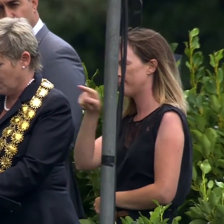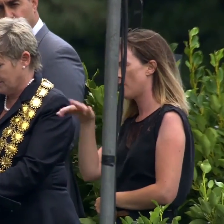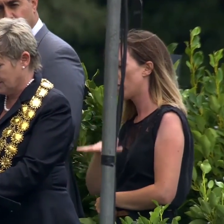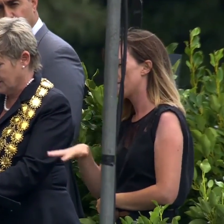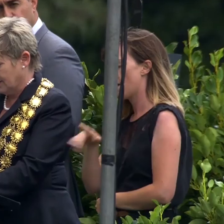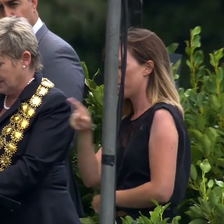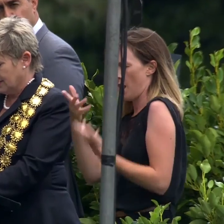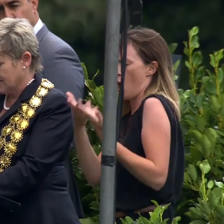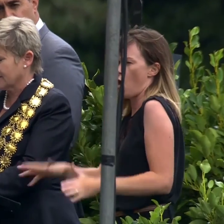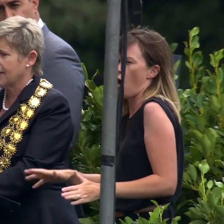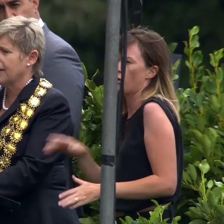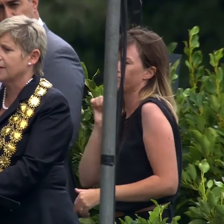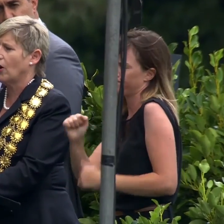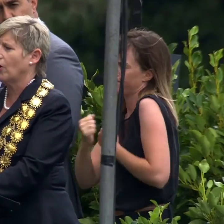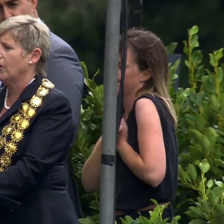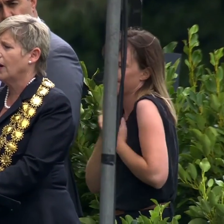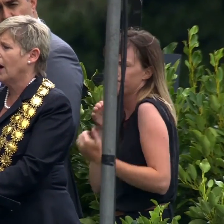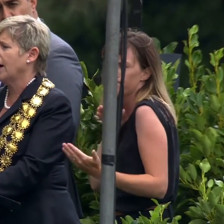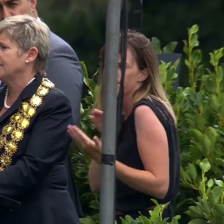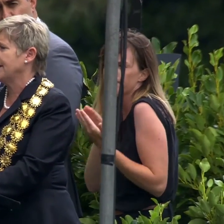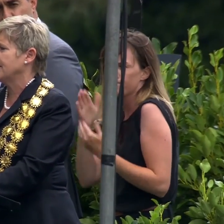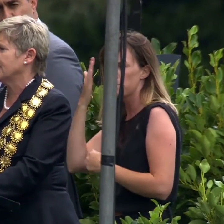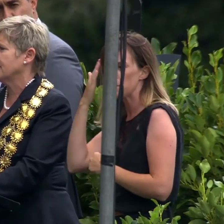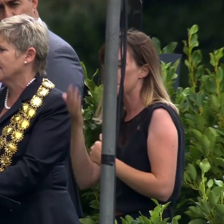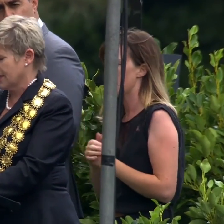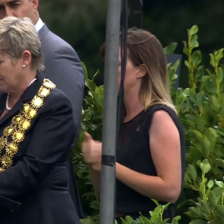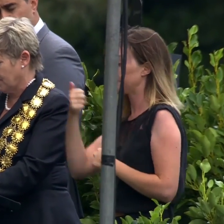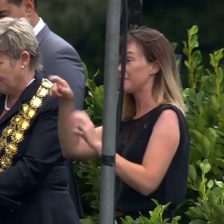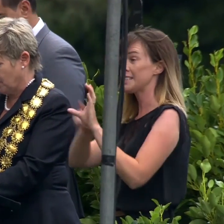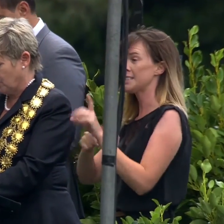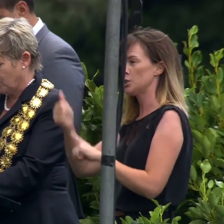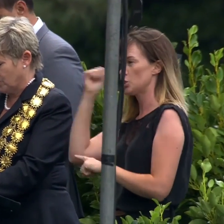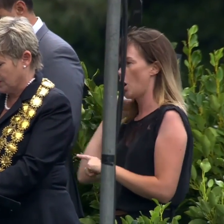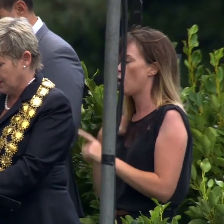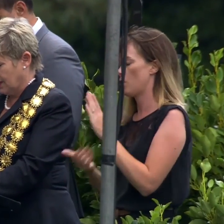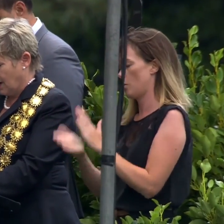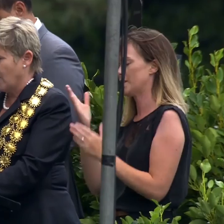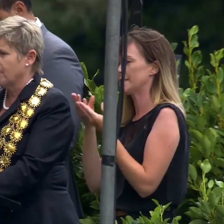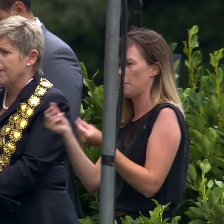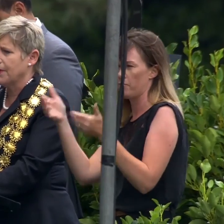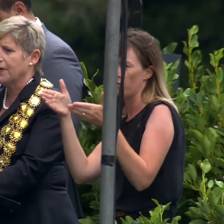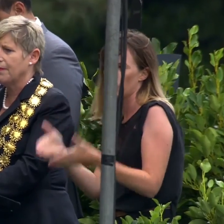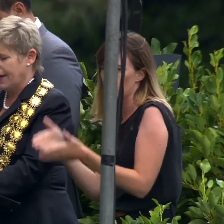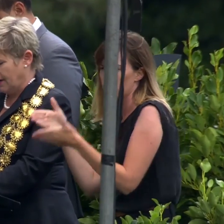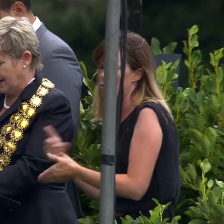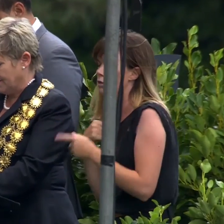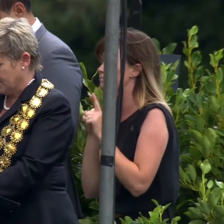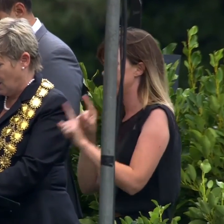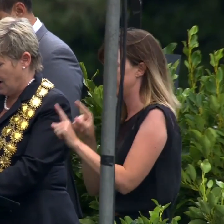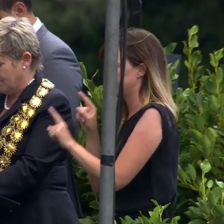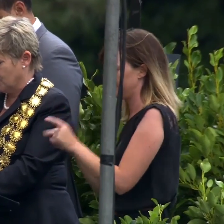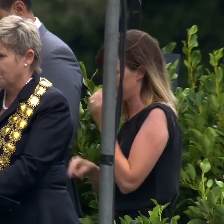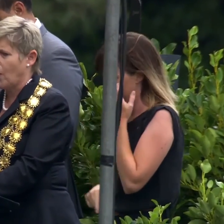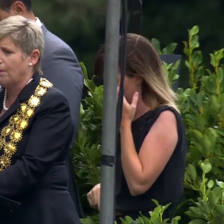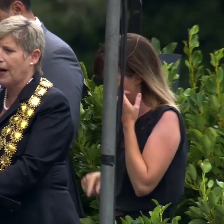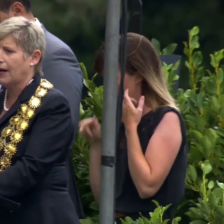loved ones. Six years ago, I attended some of their funerals. I remember the mayor at the